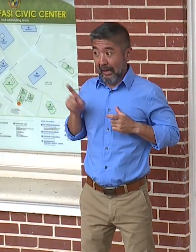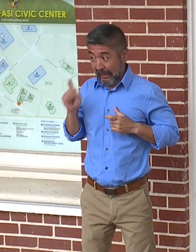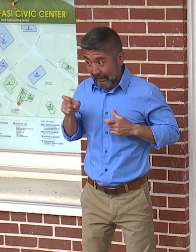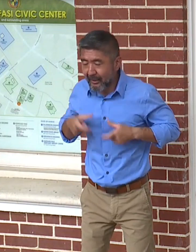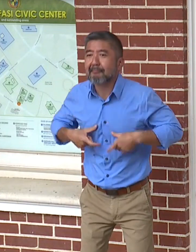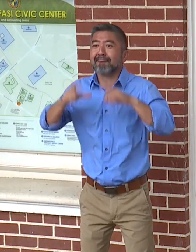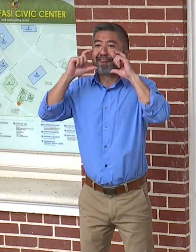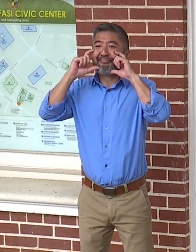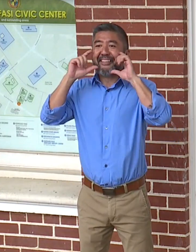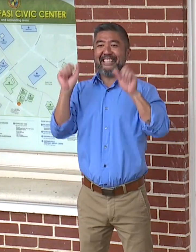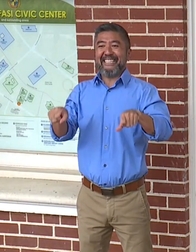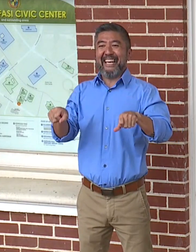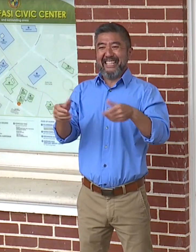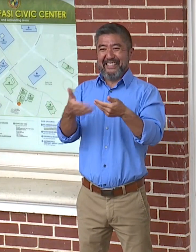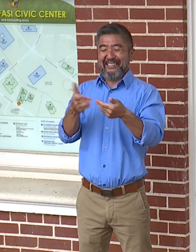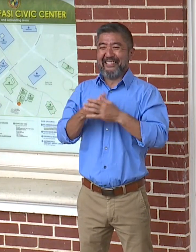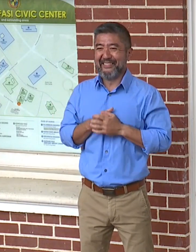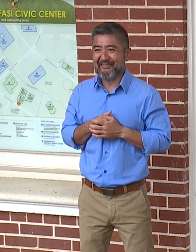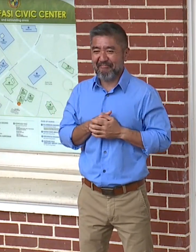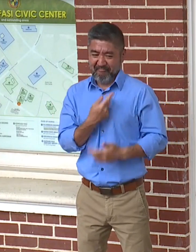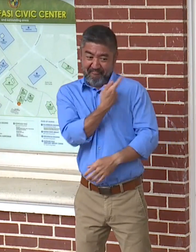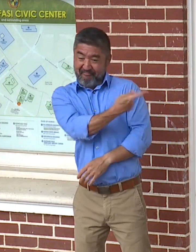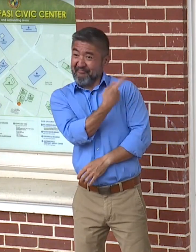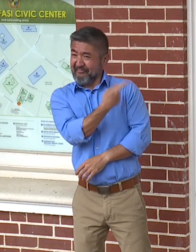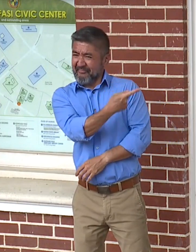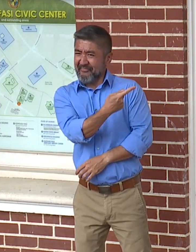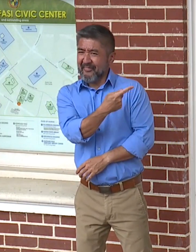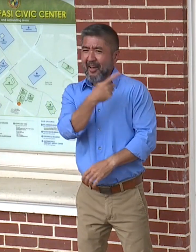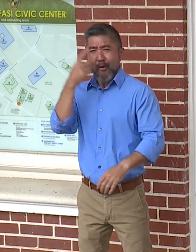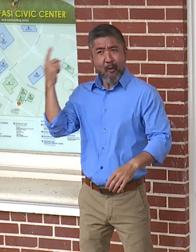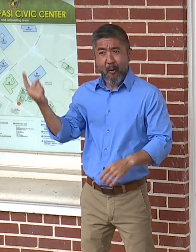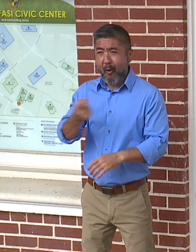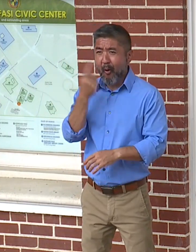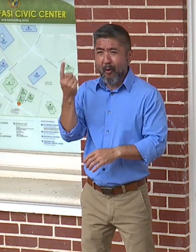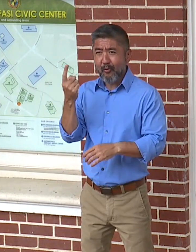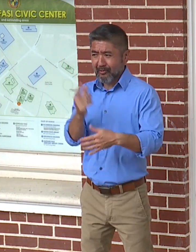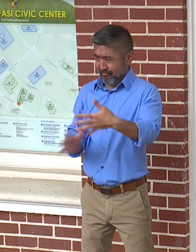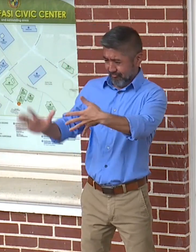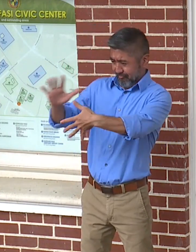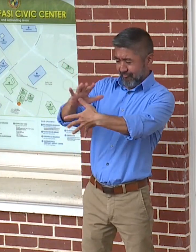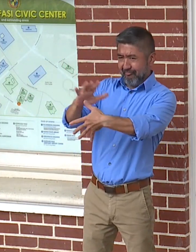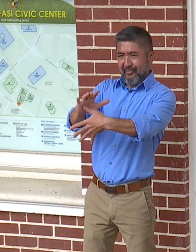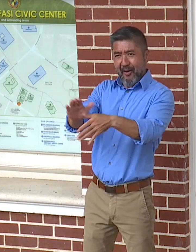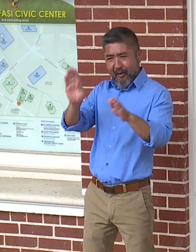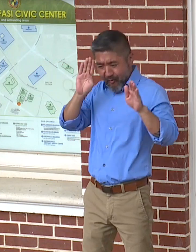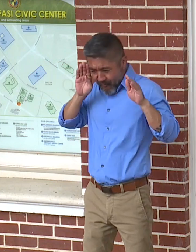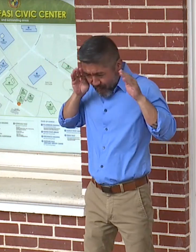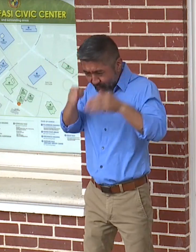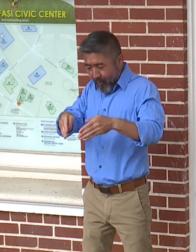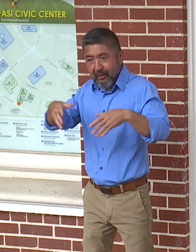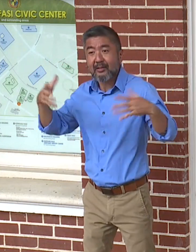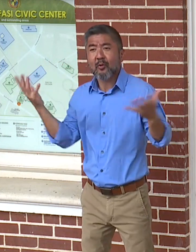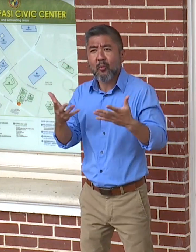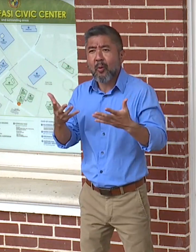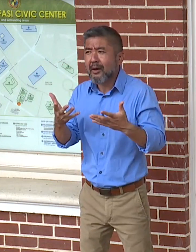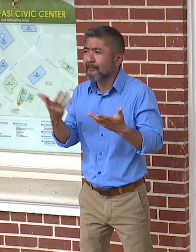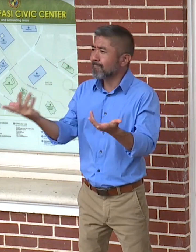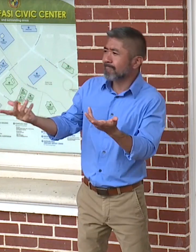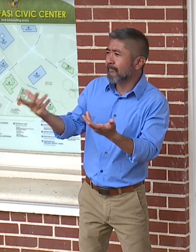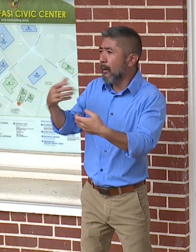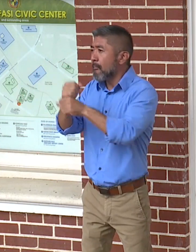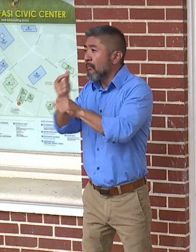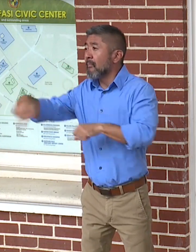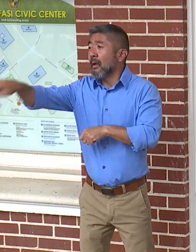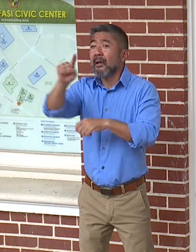I want to let you guys know that Mayor and I have always been focused on our ability to meet the public's needs.